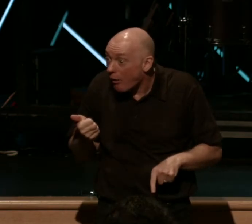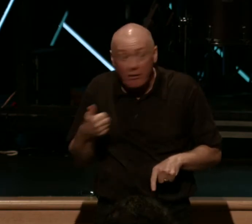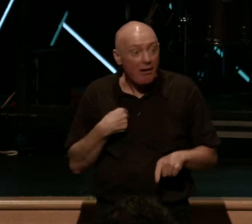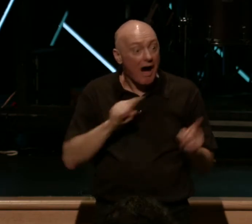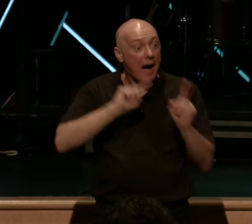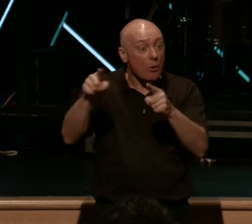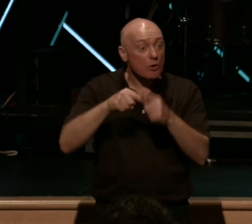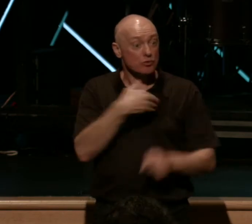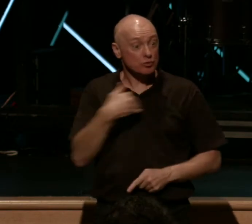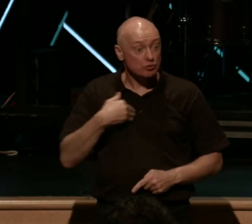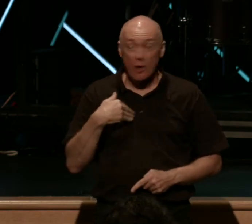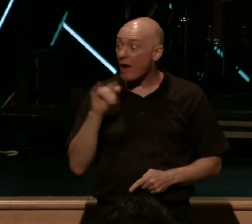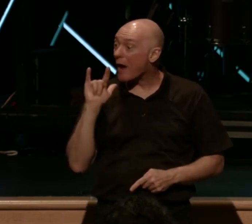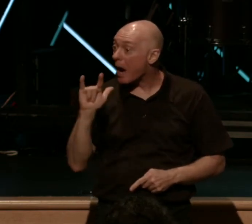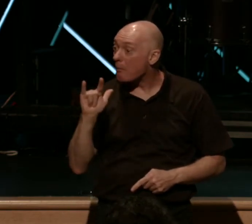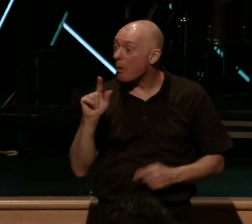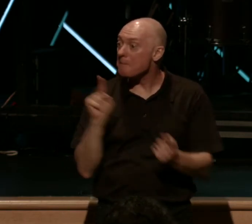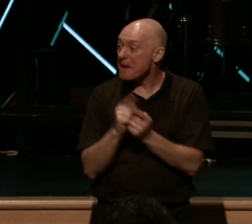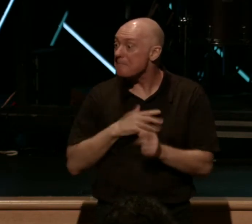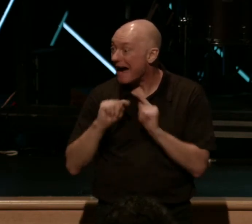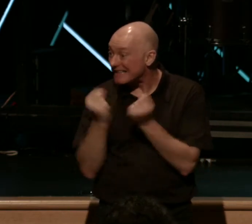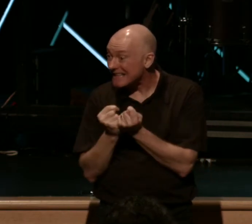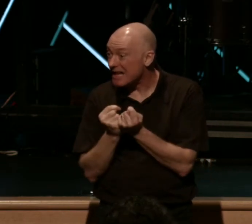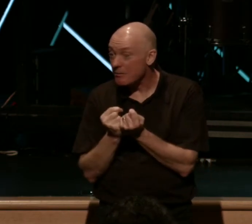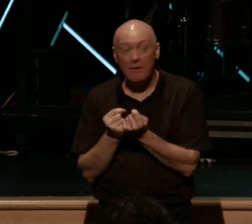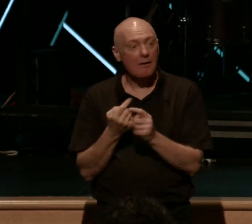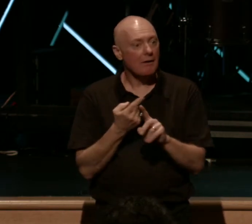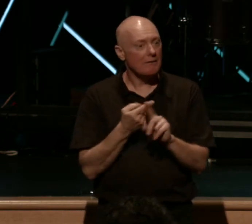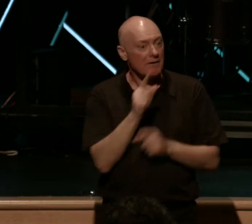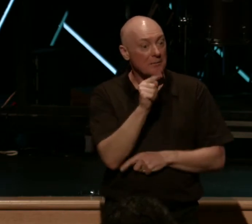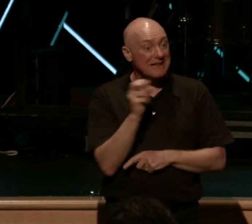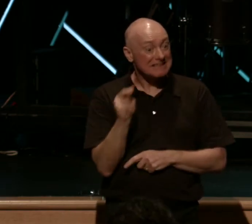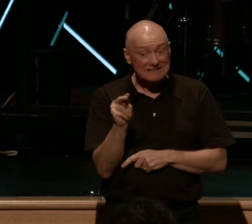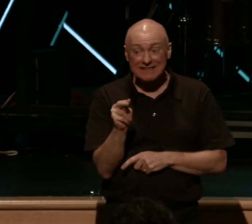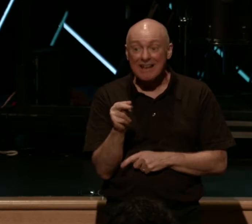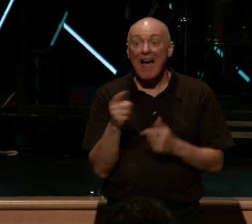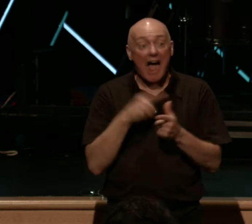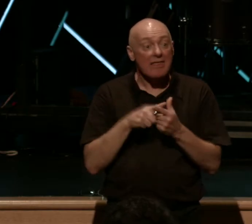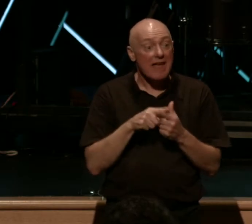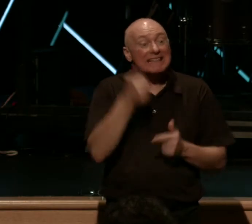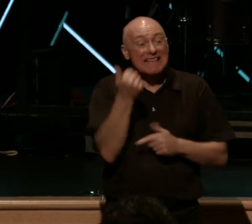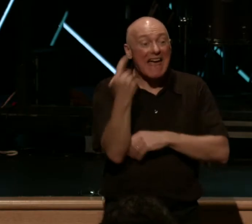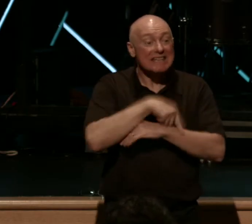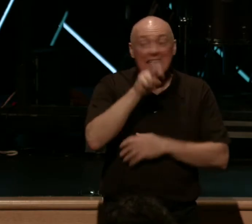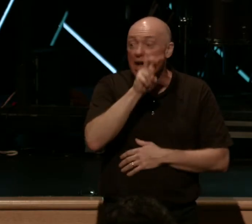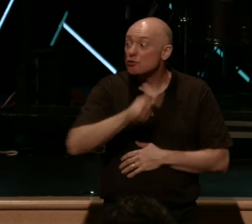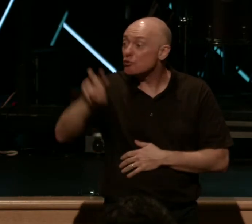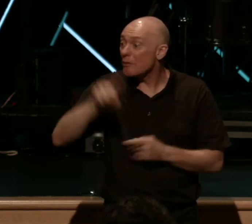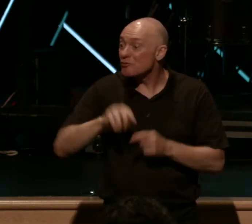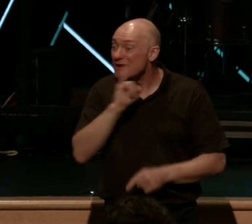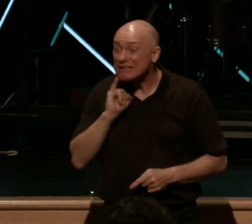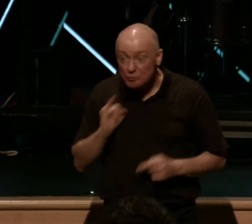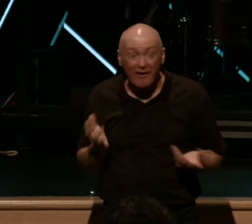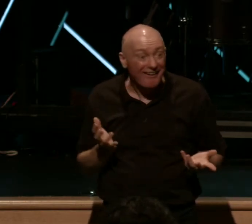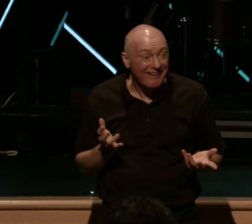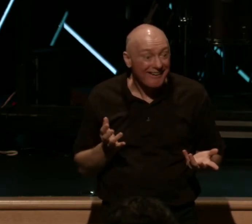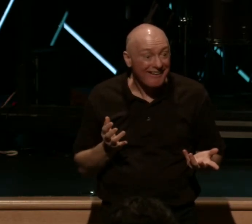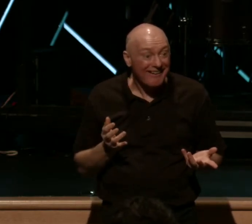the Toronto airport to meet my team from Long Hollow. And we're going to a 10-day trip to Israel, right? And really awesome. It just